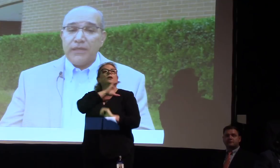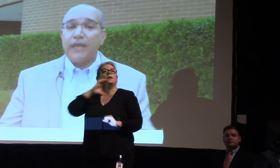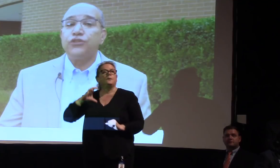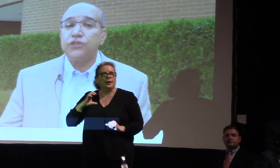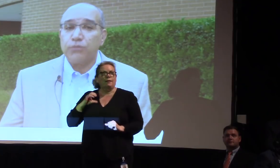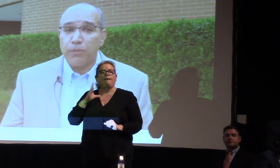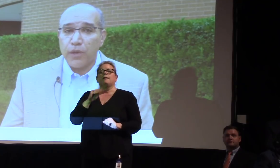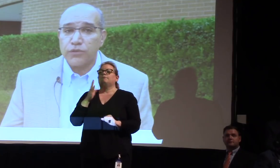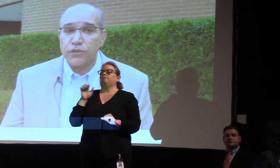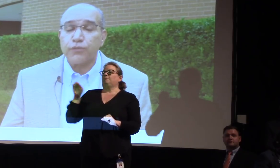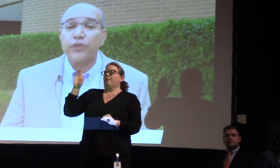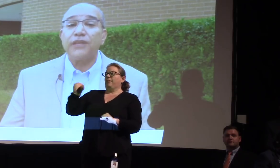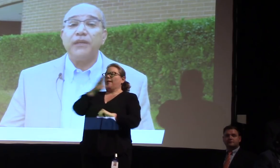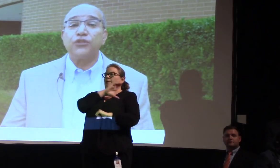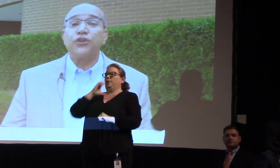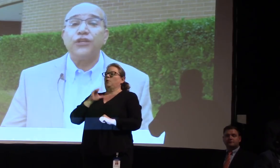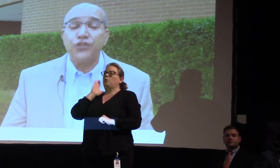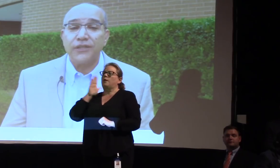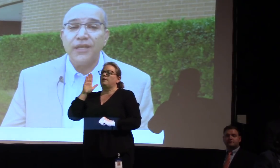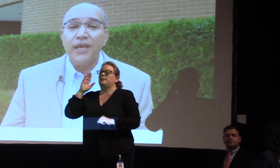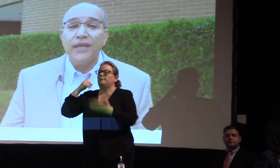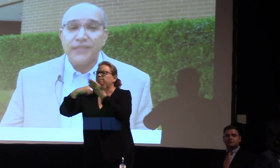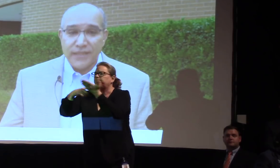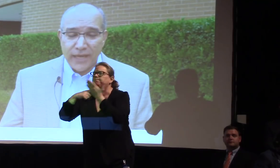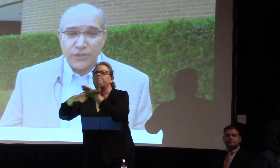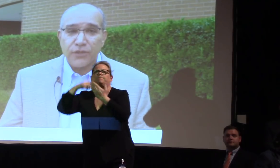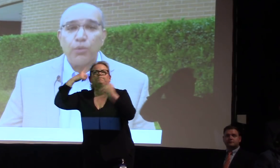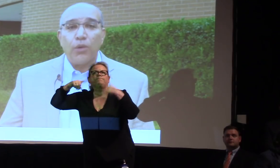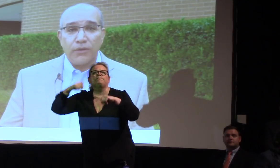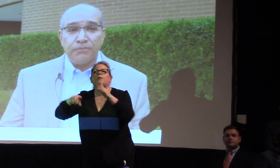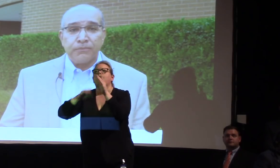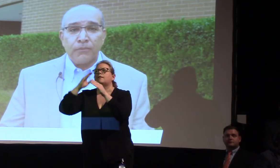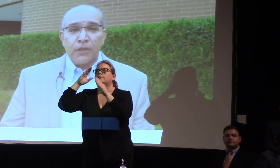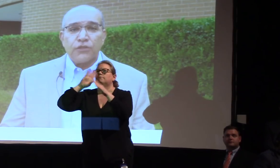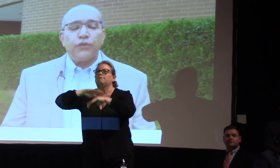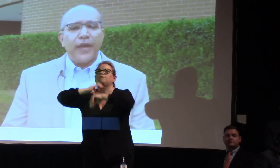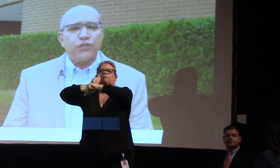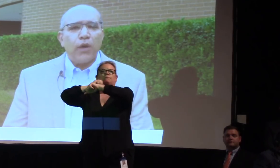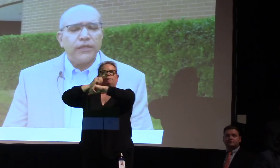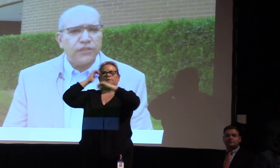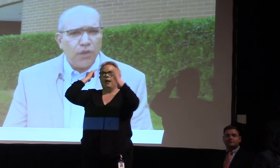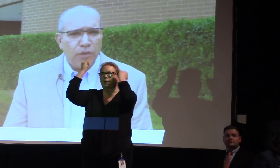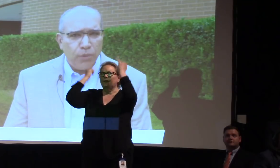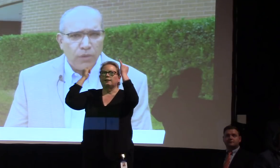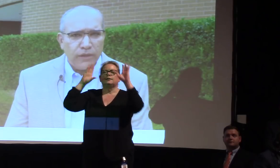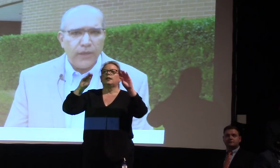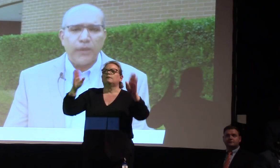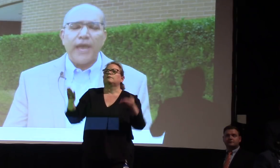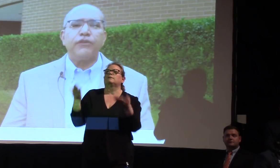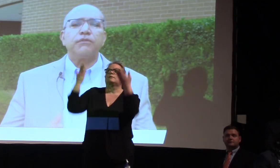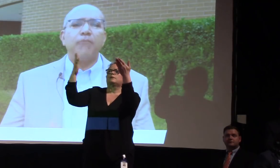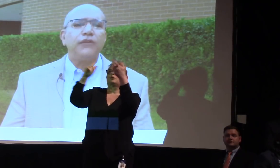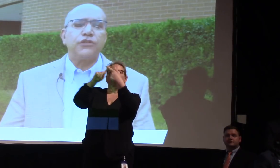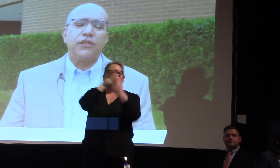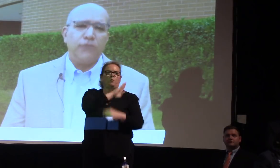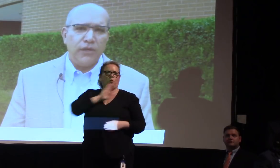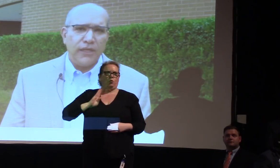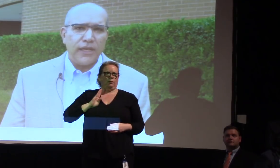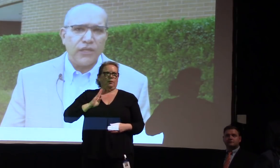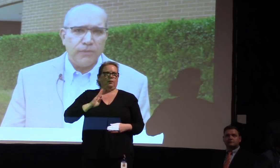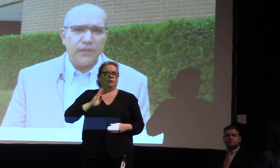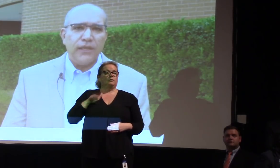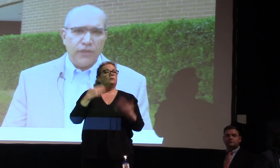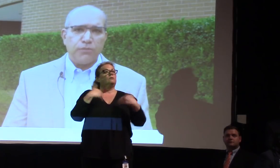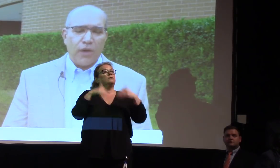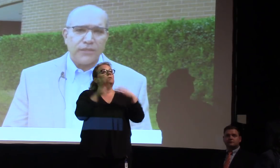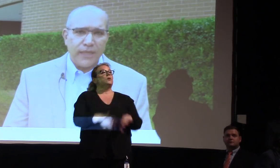recommendations and proposals for the administration to take to the board. So that's why it's so important that we have as much community